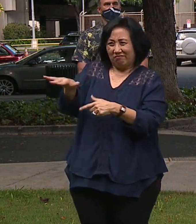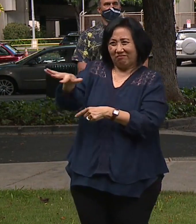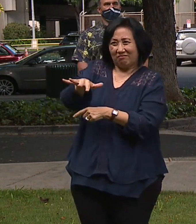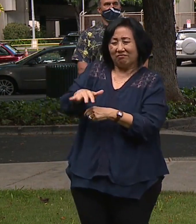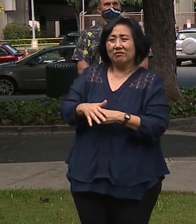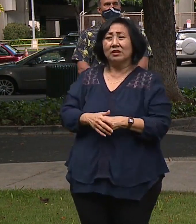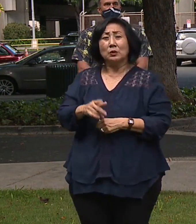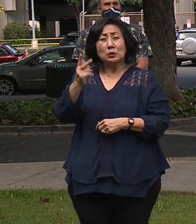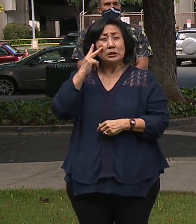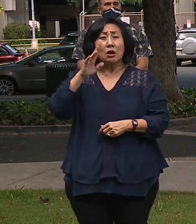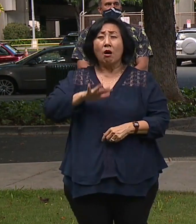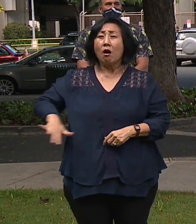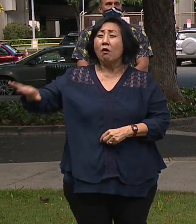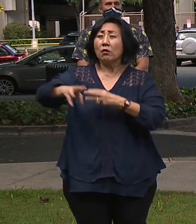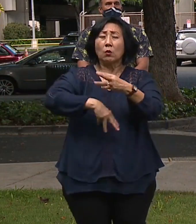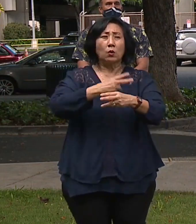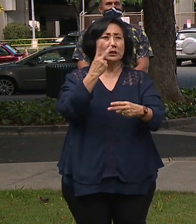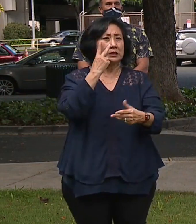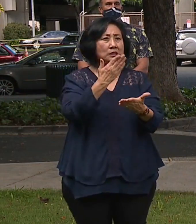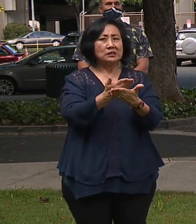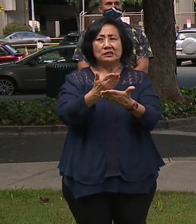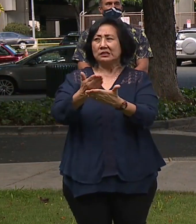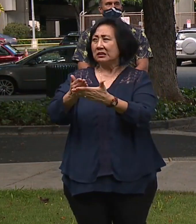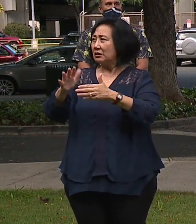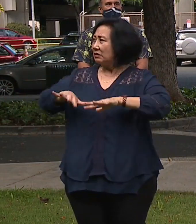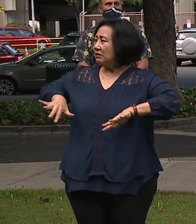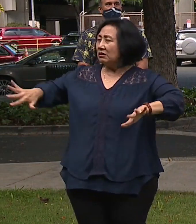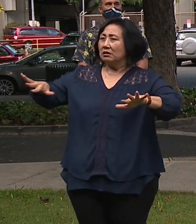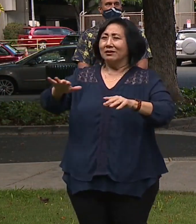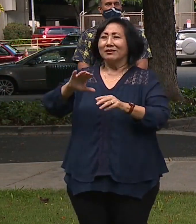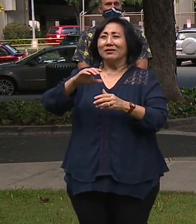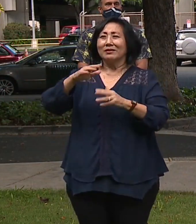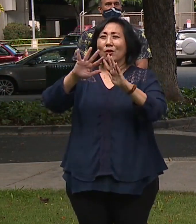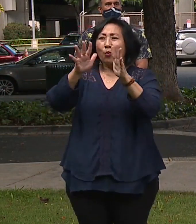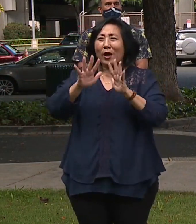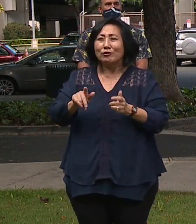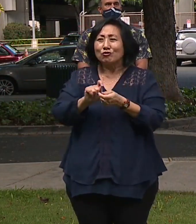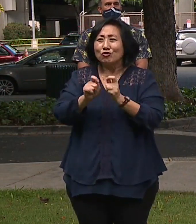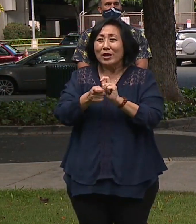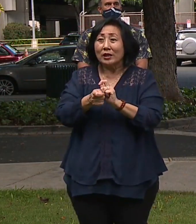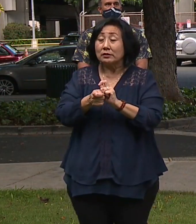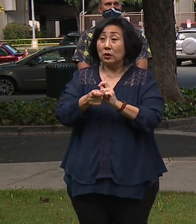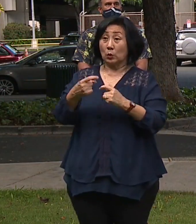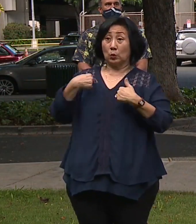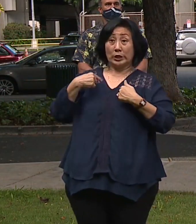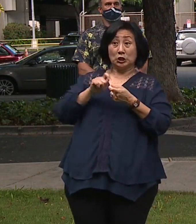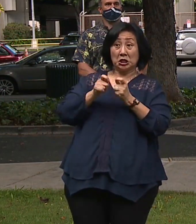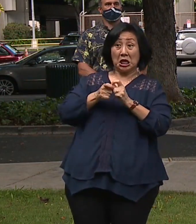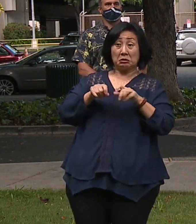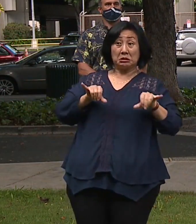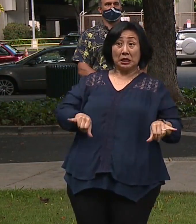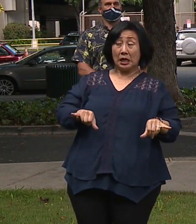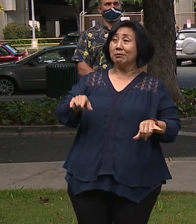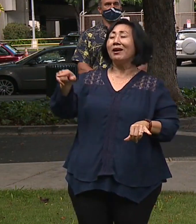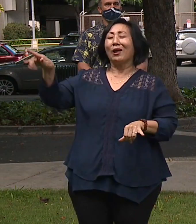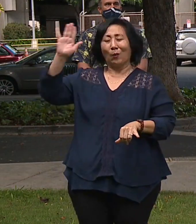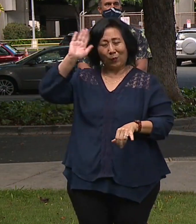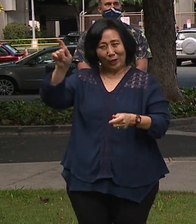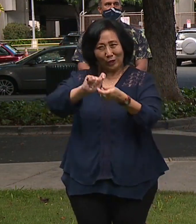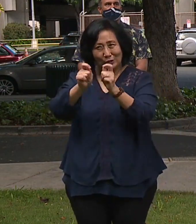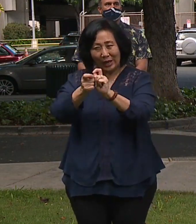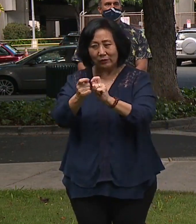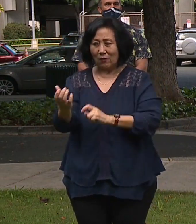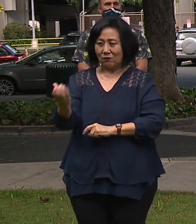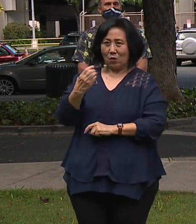evidence is everywhere around us of our climate changing, and whether we change or not, it's going to change, and we're going to have to be forced to